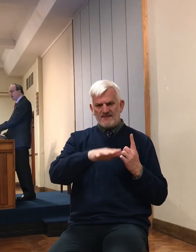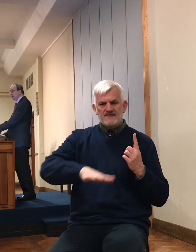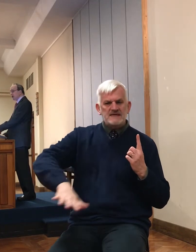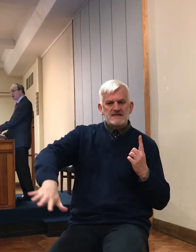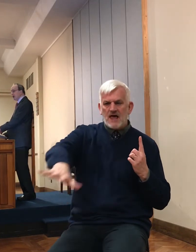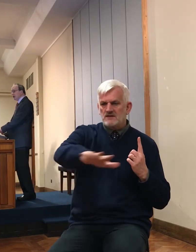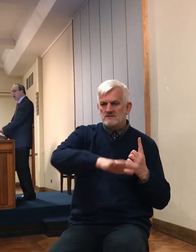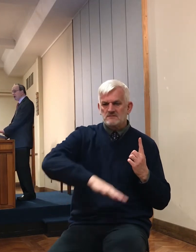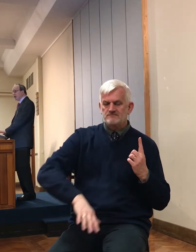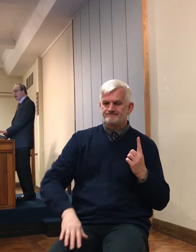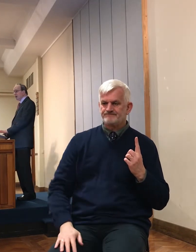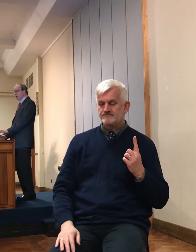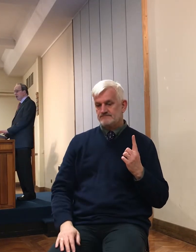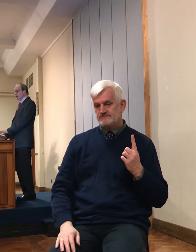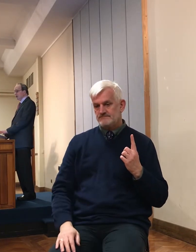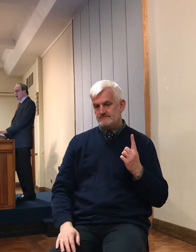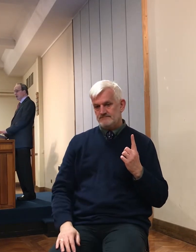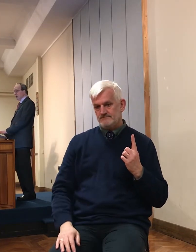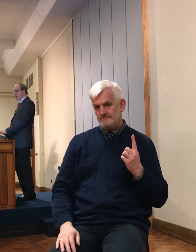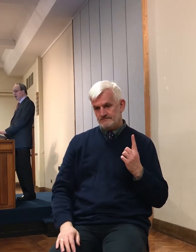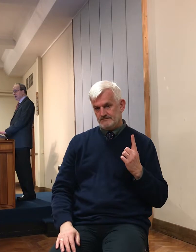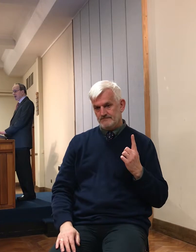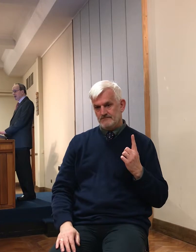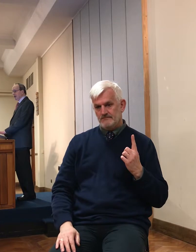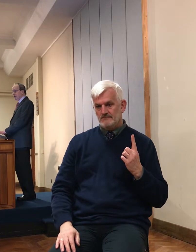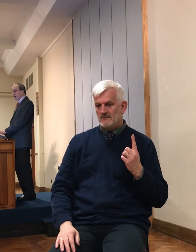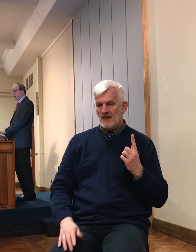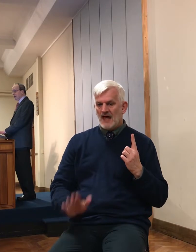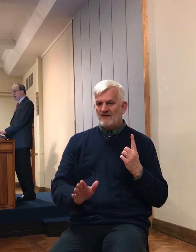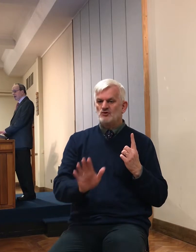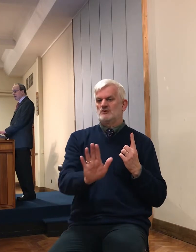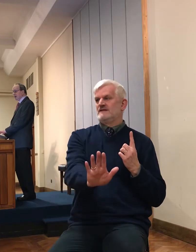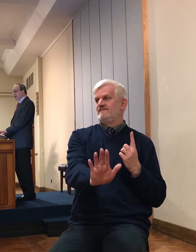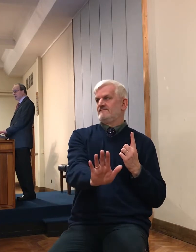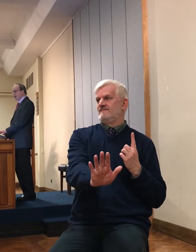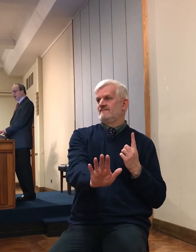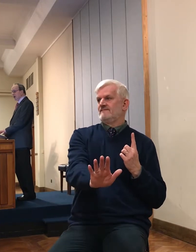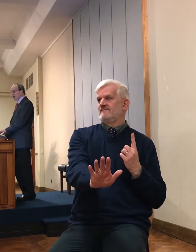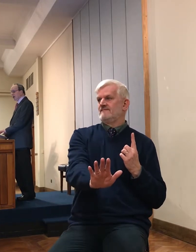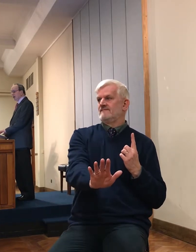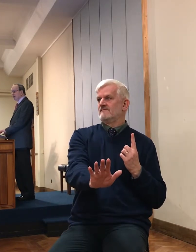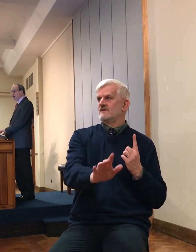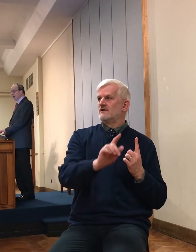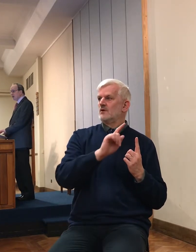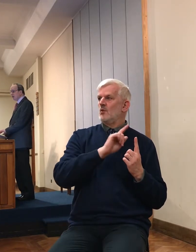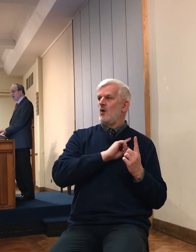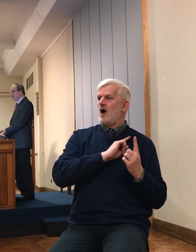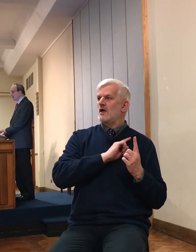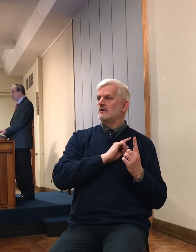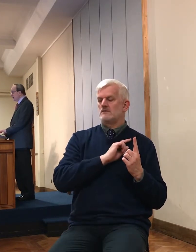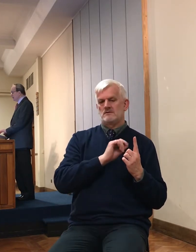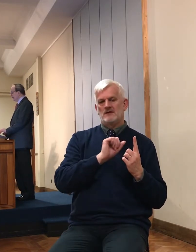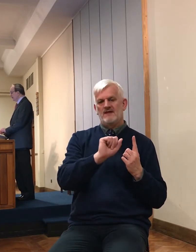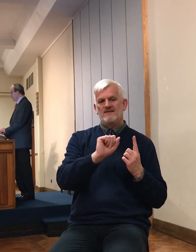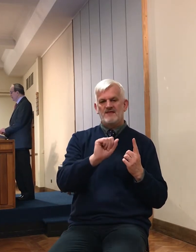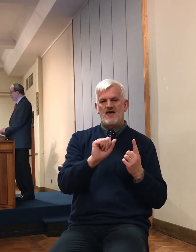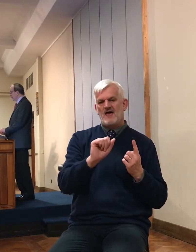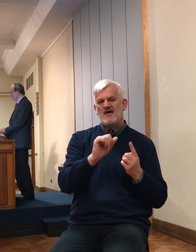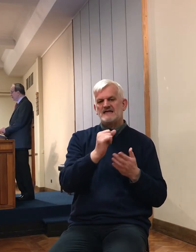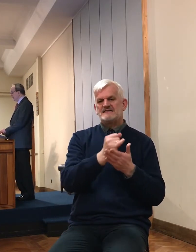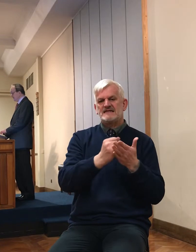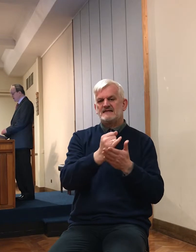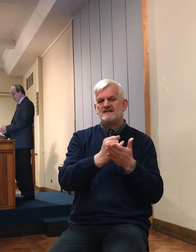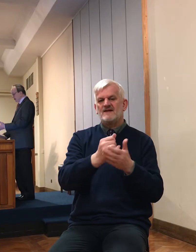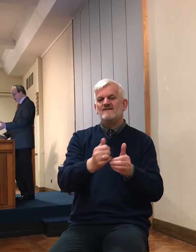be taken and conquered, not for many years to come, because the iniquity of the Amorites was not